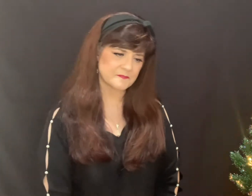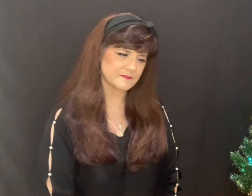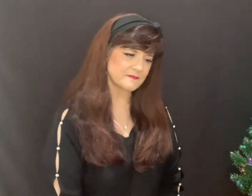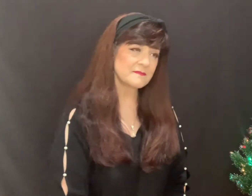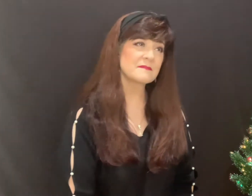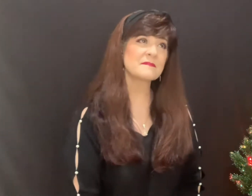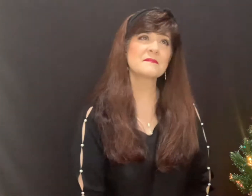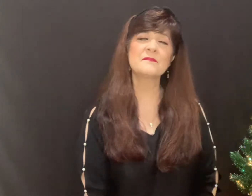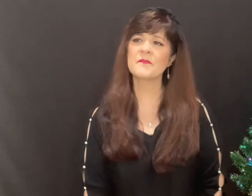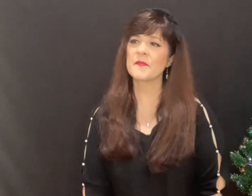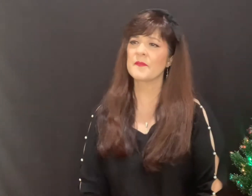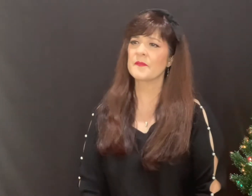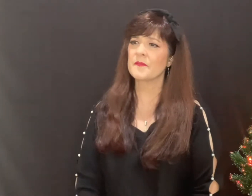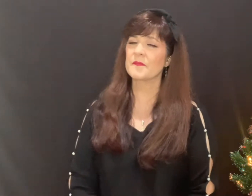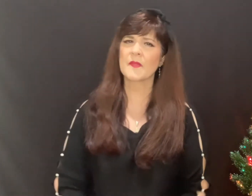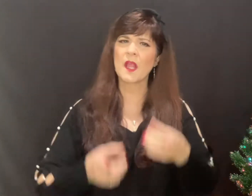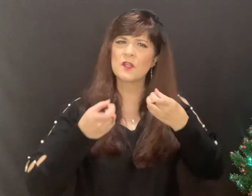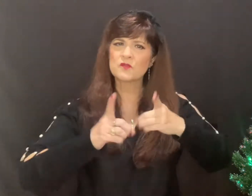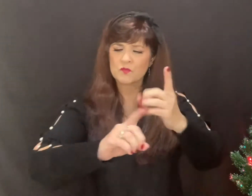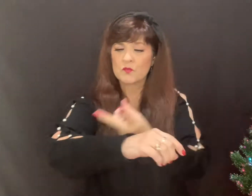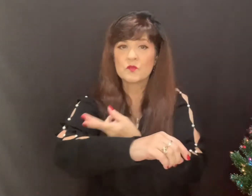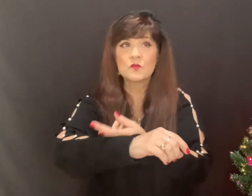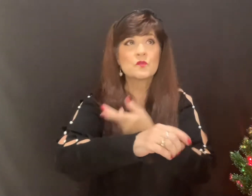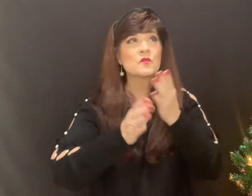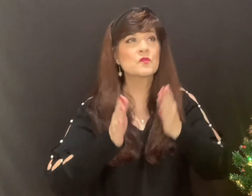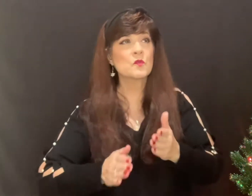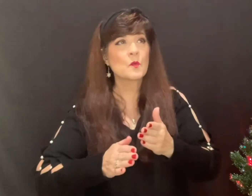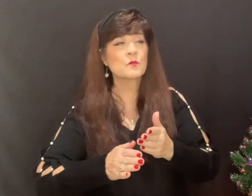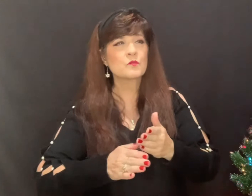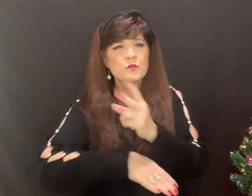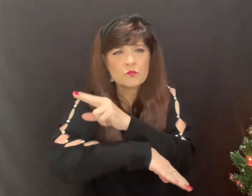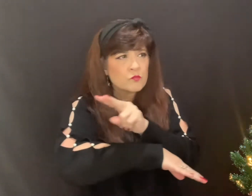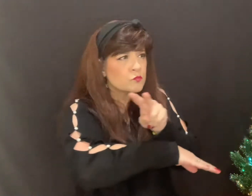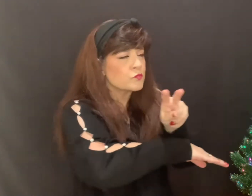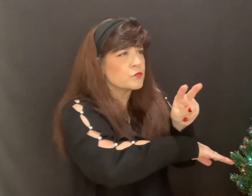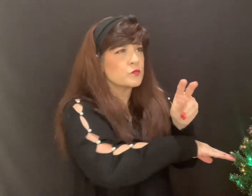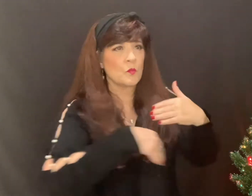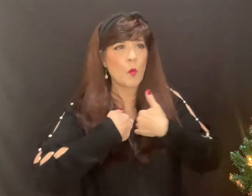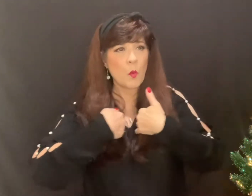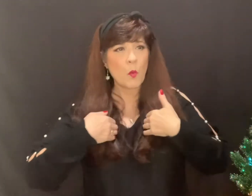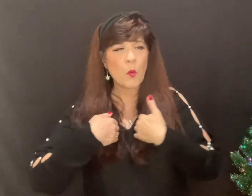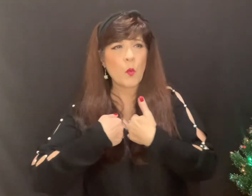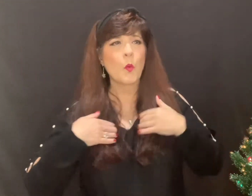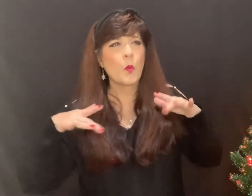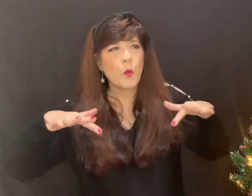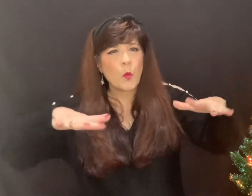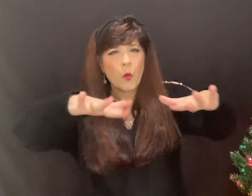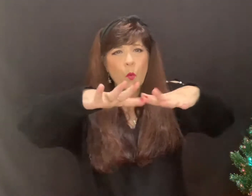While shepherds watch their flock by night, them see a bright new shining